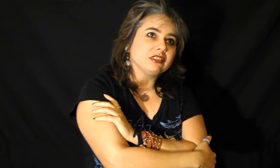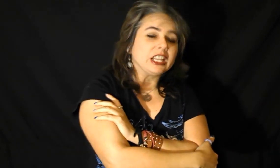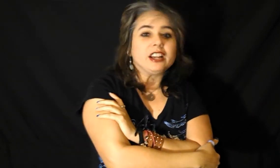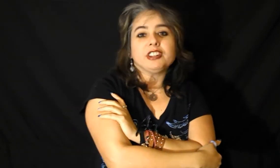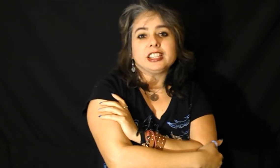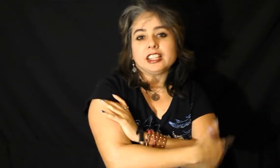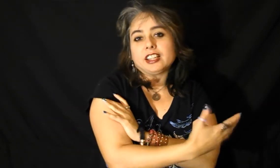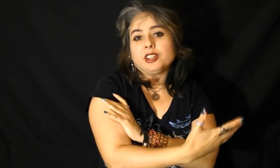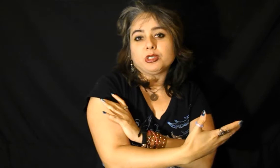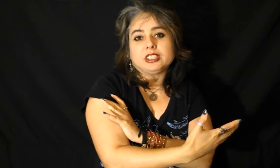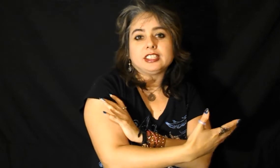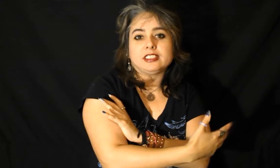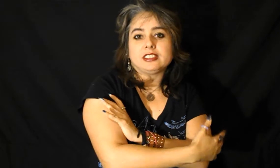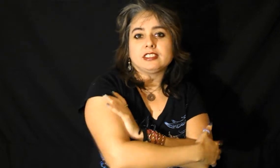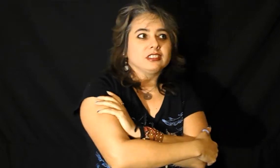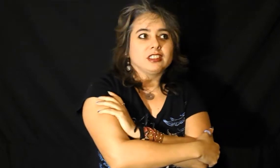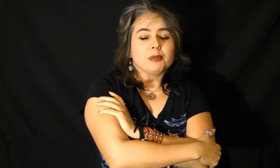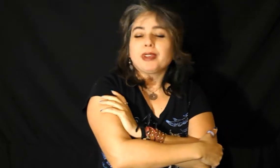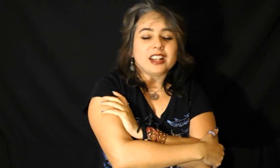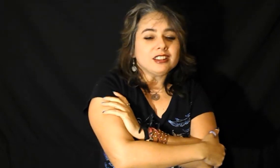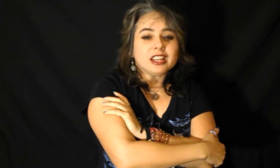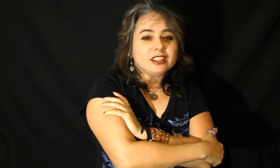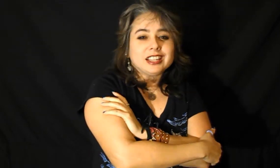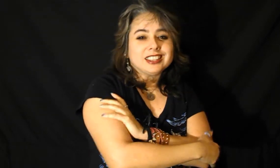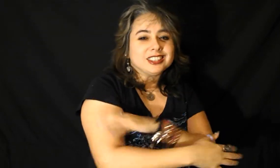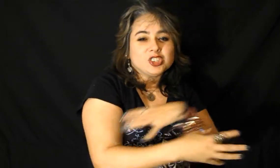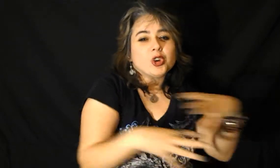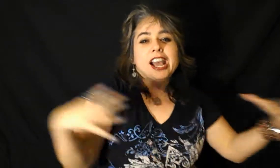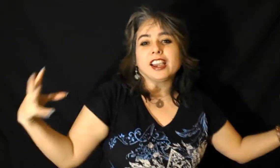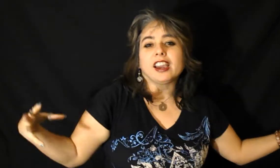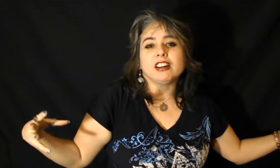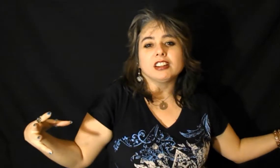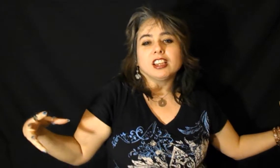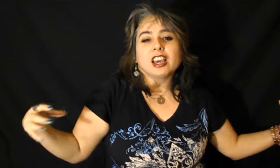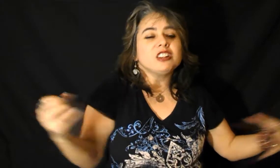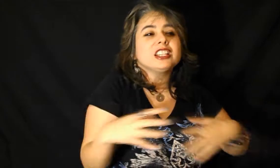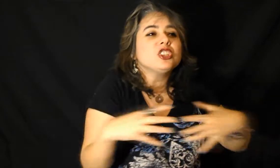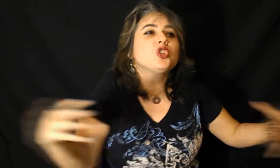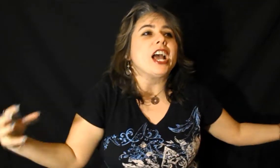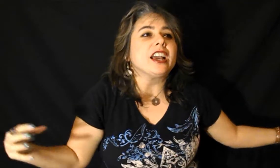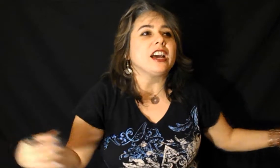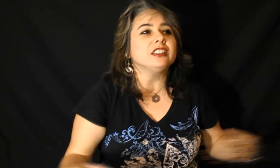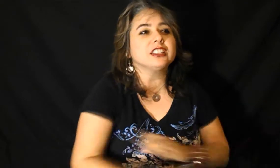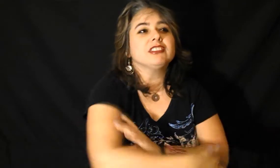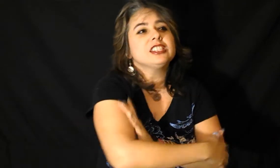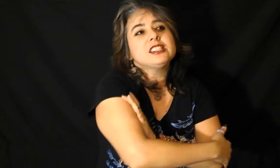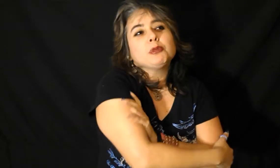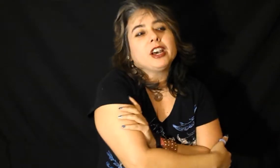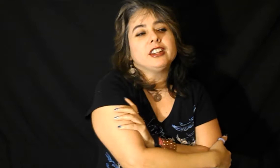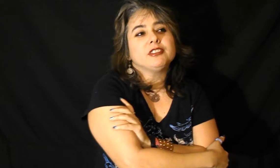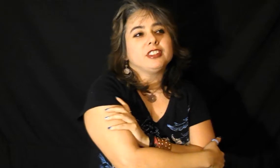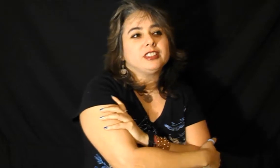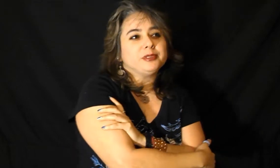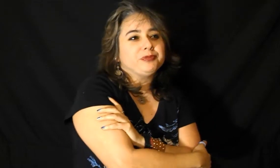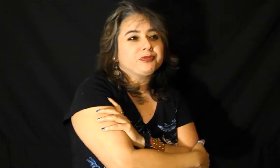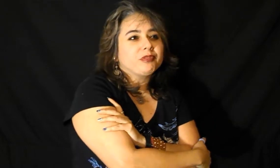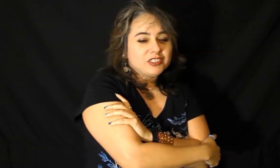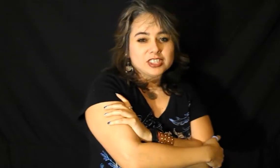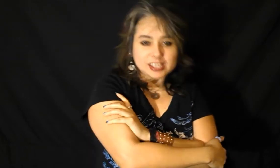and I already think I know who it is but I don't I don't like the drag out I don't like the drag out like this is some kind of this